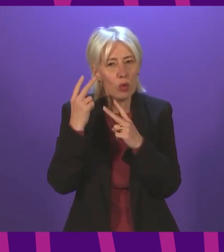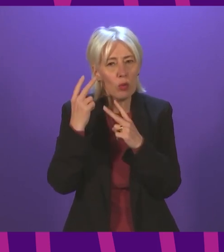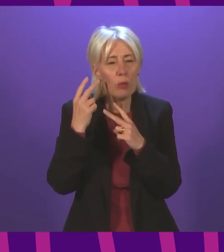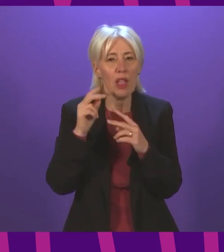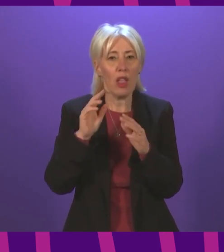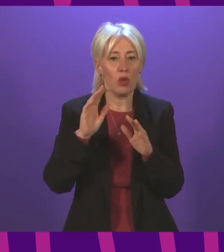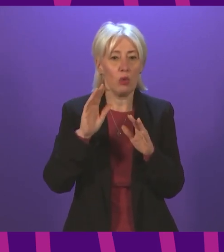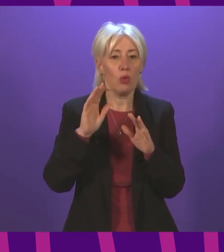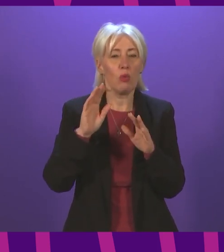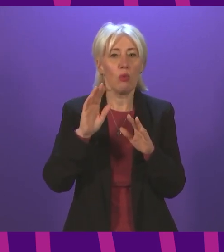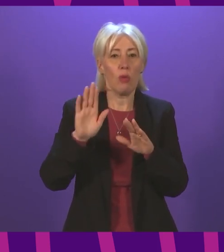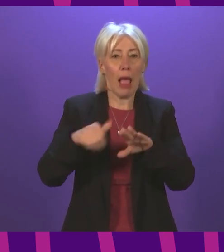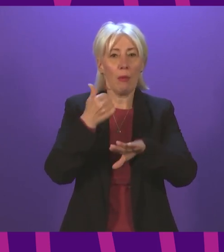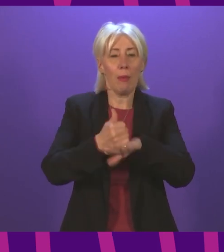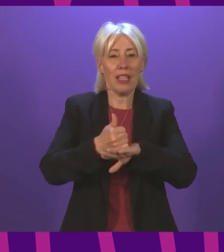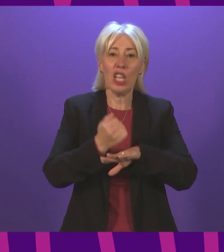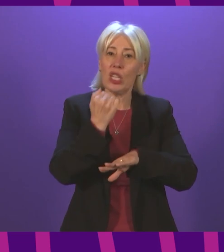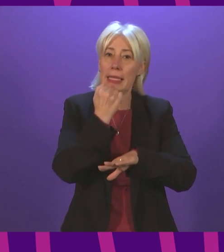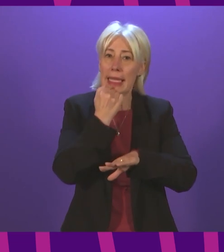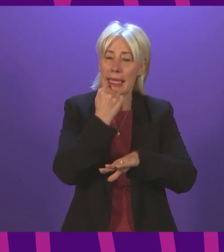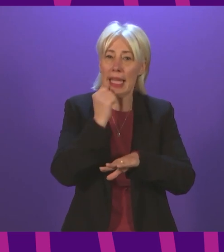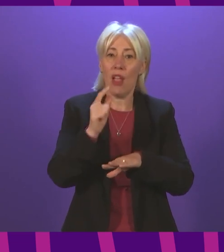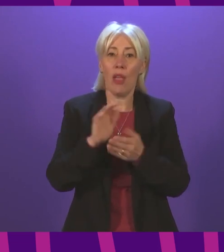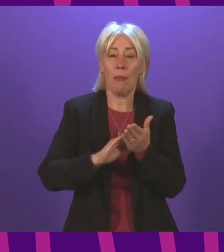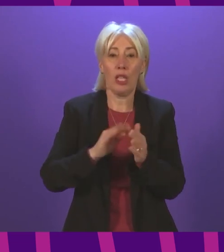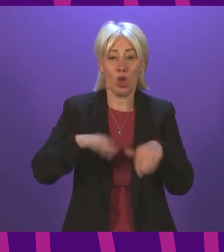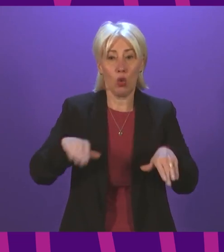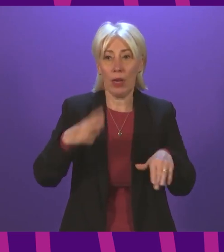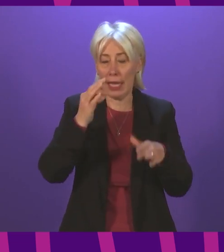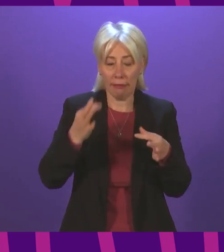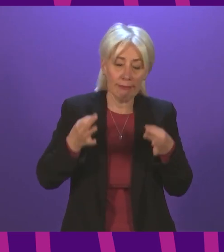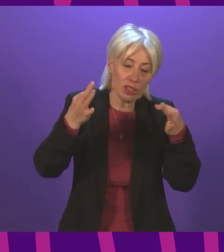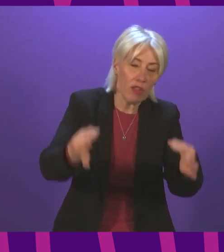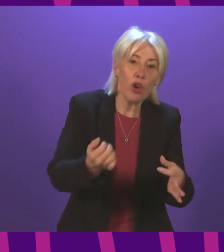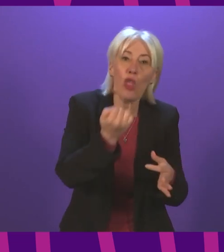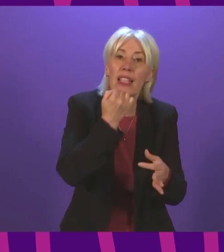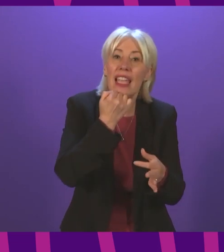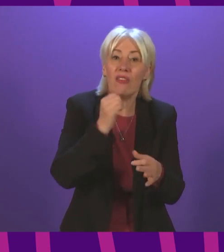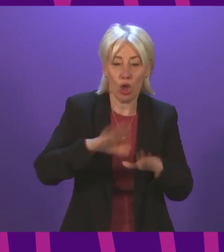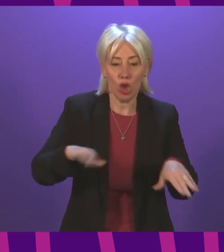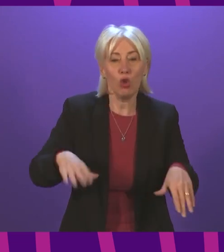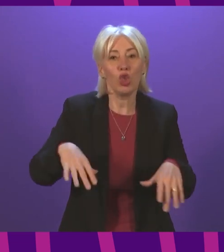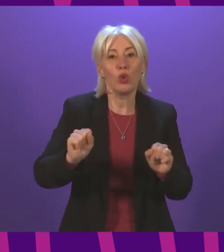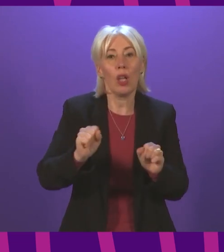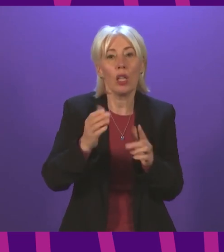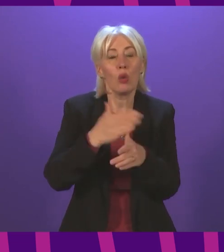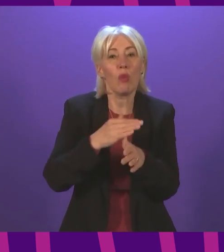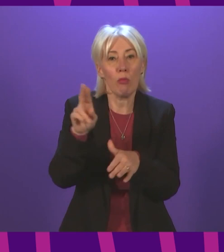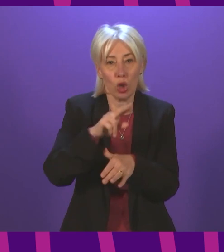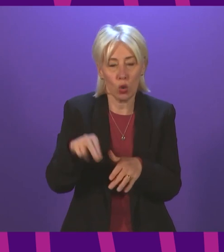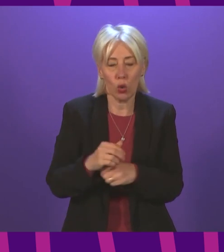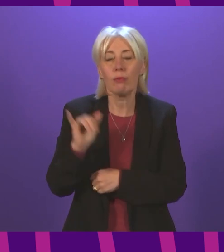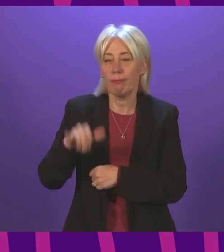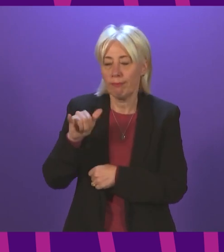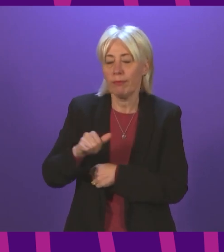date for changes to allow parents to defer their child's start at primary school. First Minister. Of course, entry to school can be